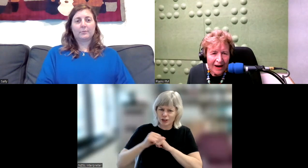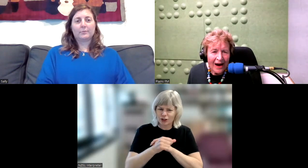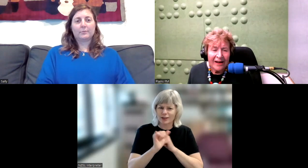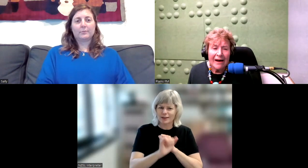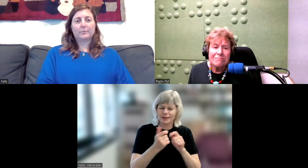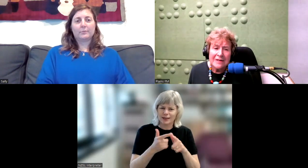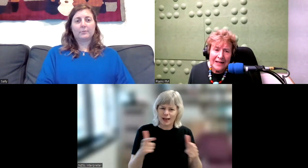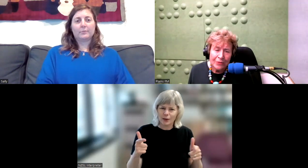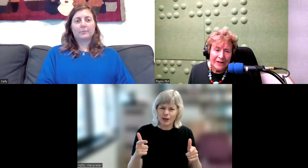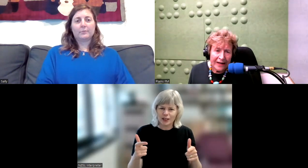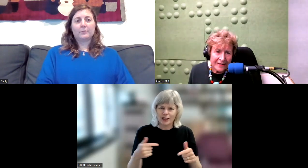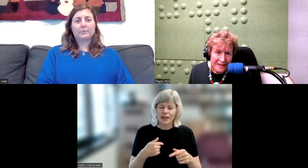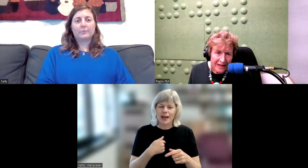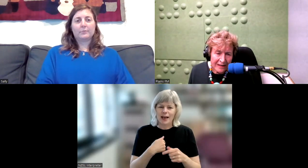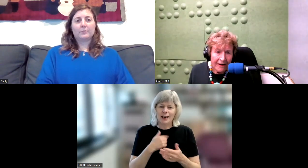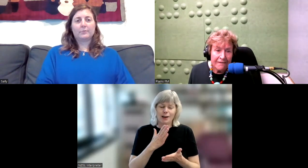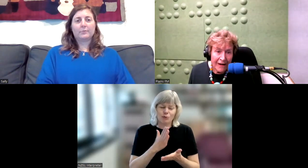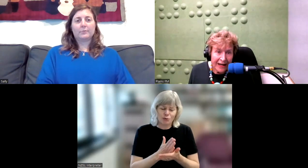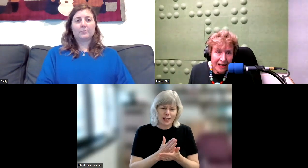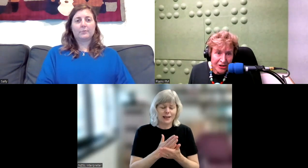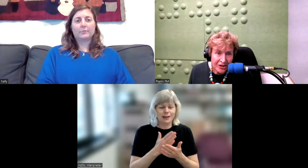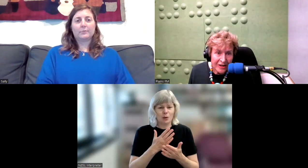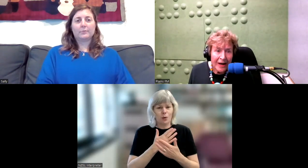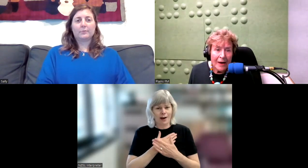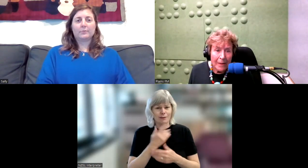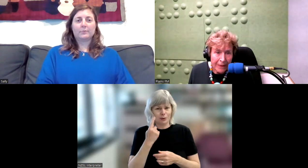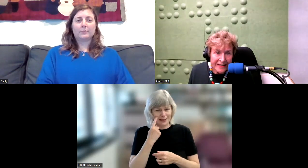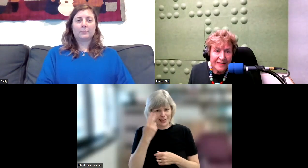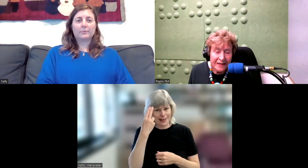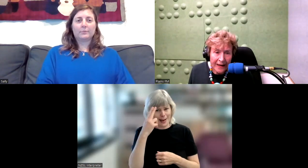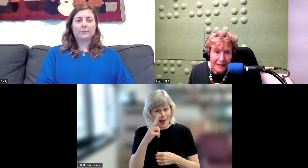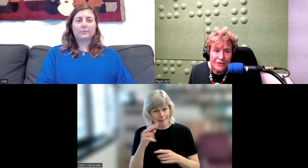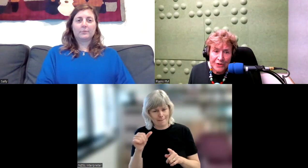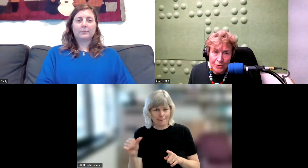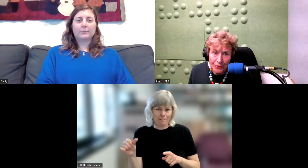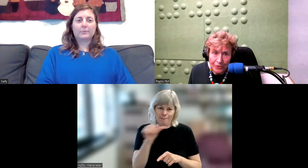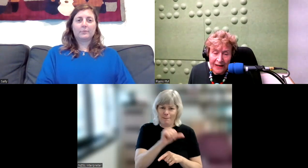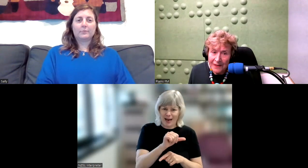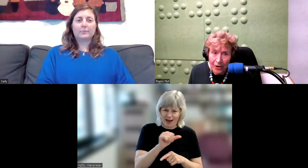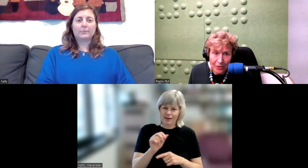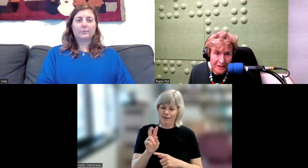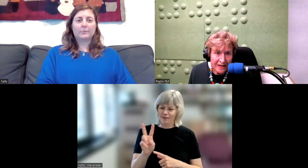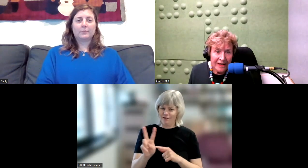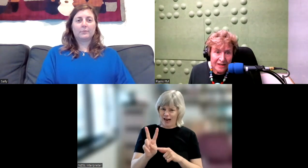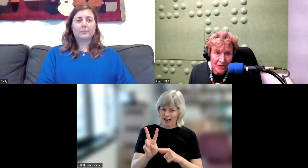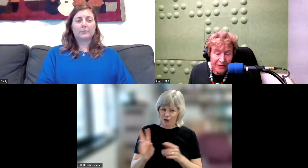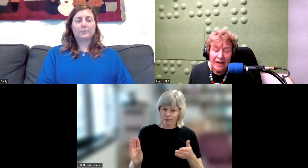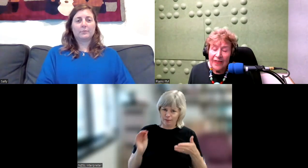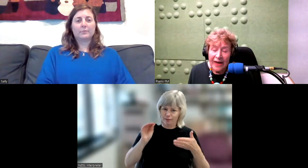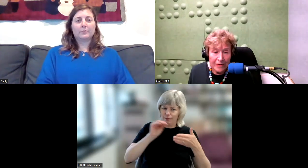And I really would like to see Van Ash placed in the name of the school. At the moment, it is not there. They have a